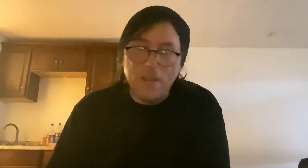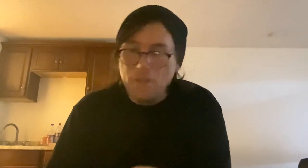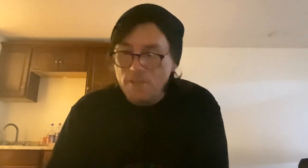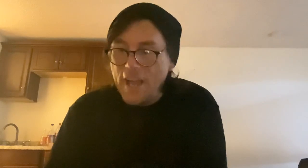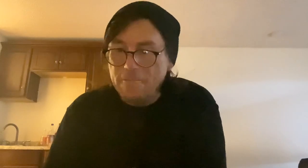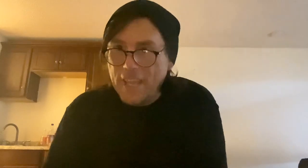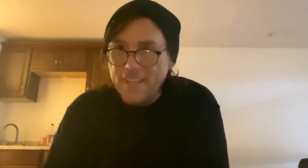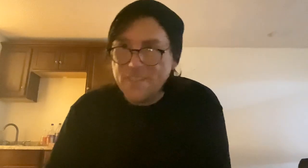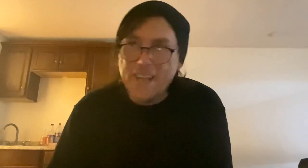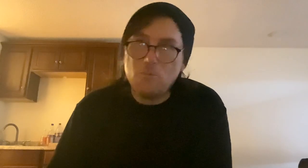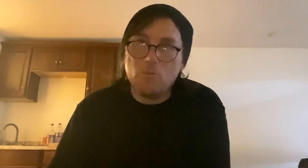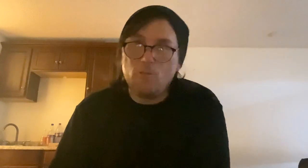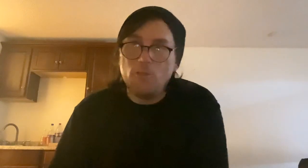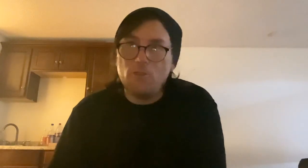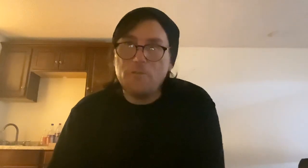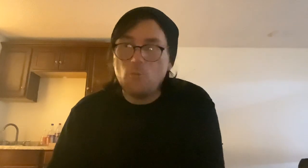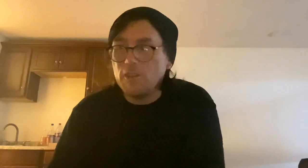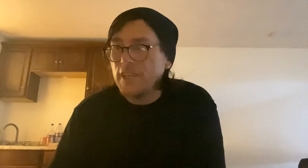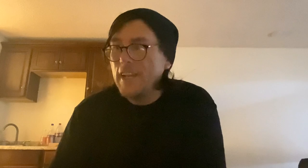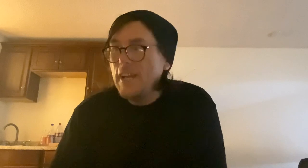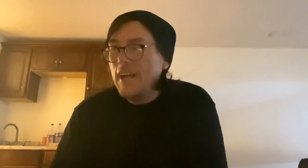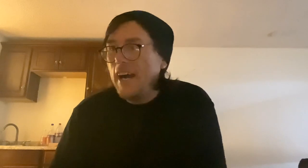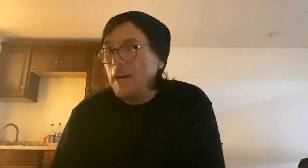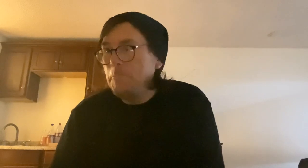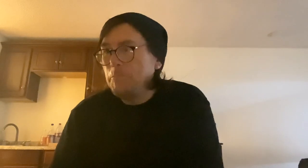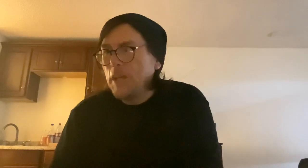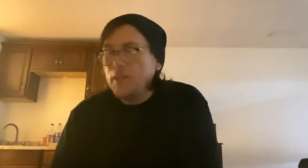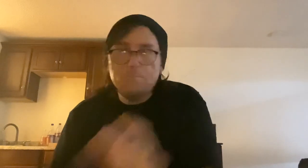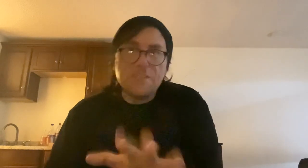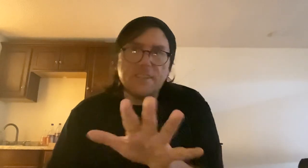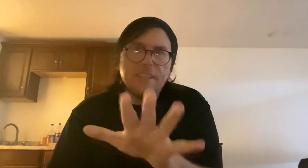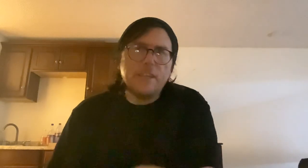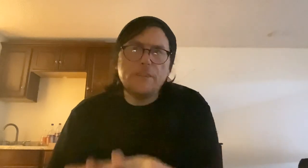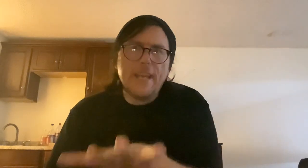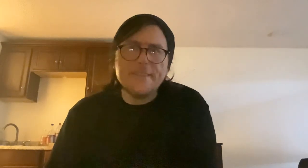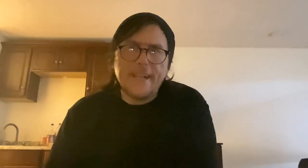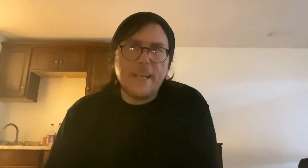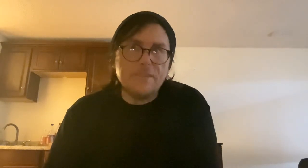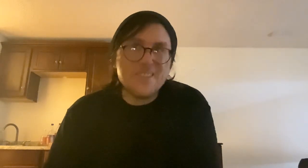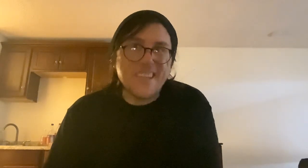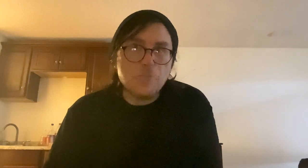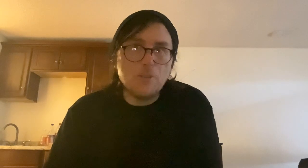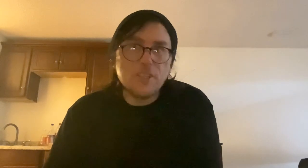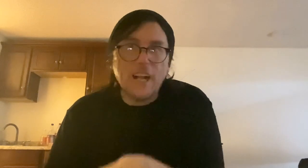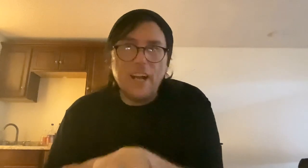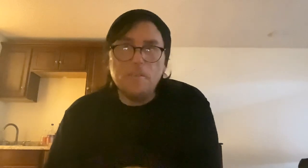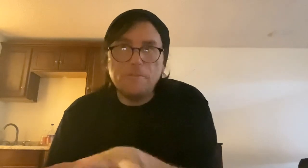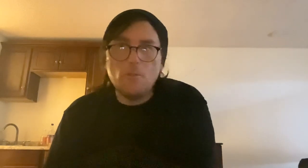When you have is an actual portfolio of your work, basically think of it as, like, kind of a sketchbook of your